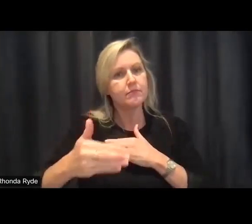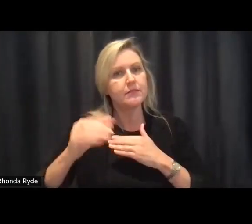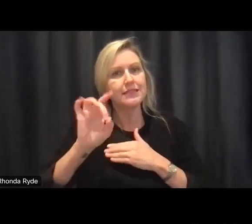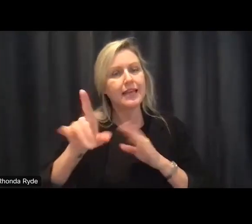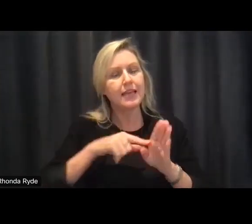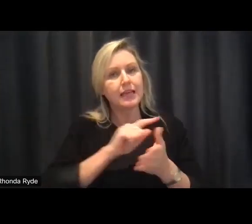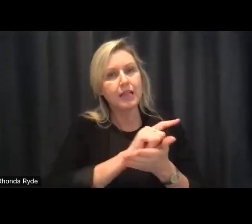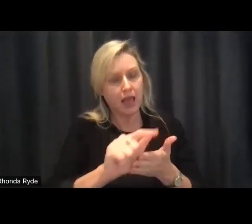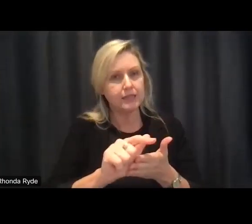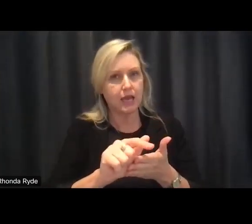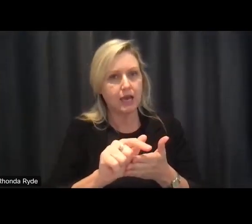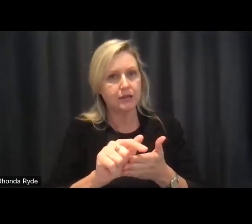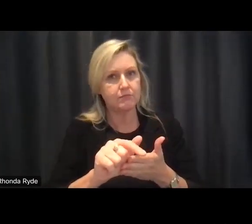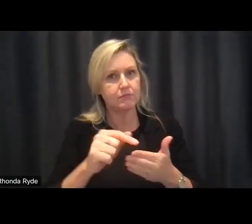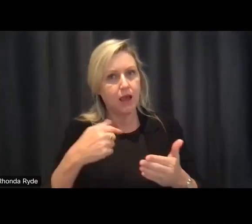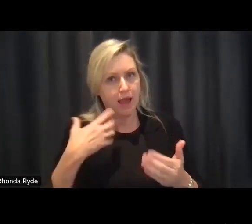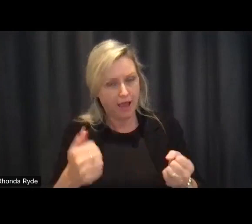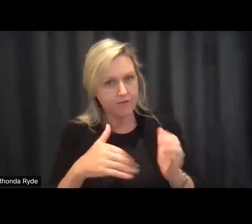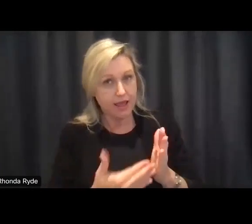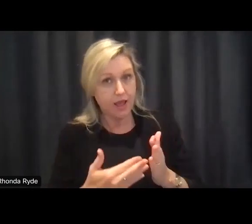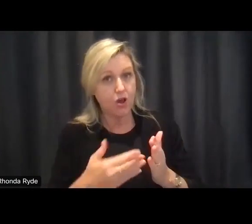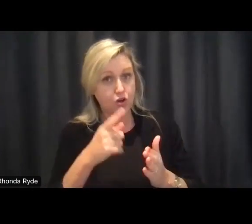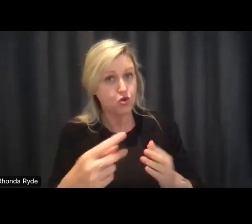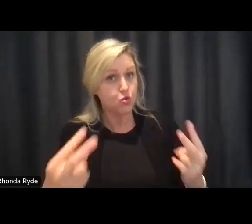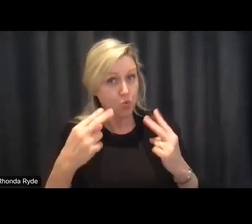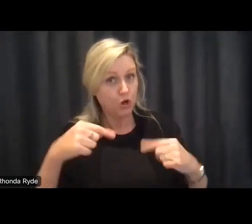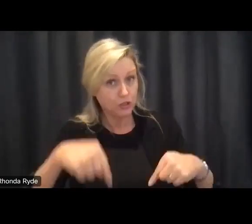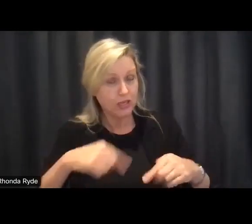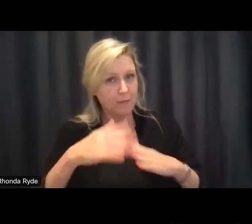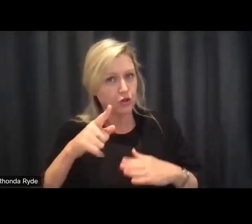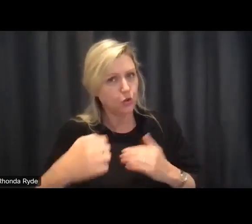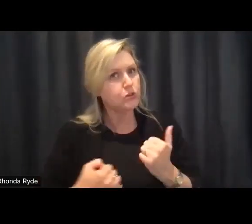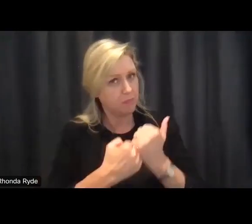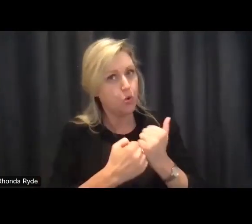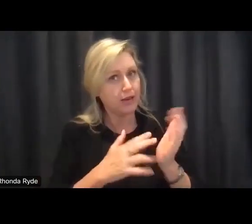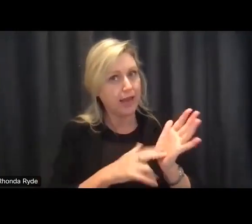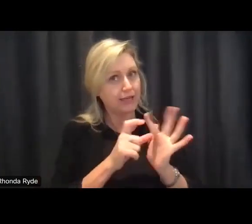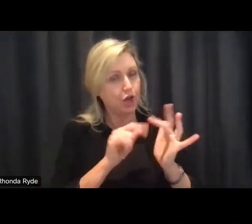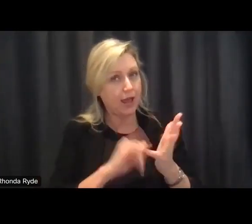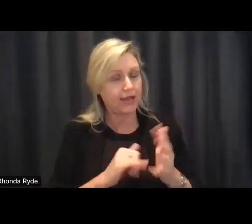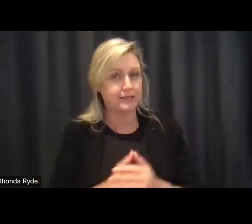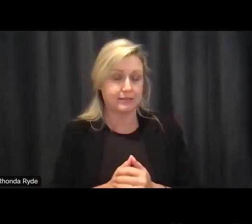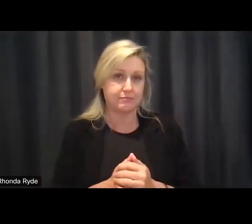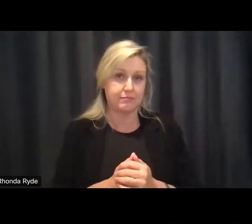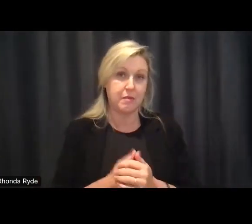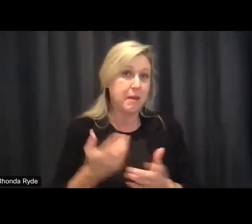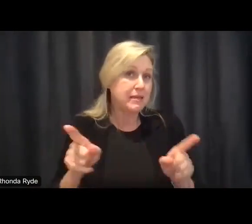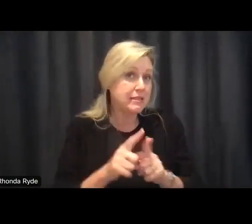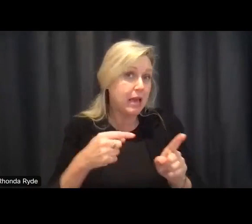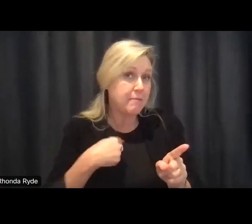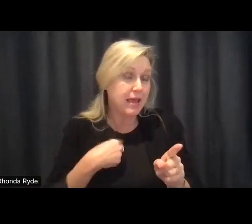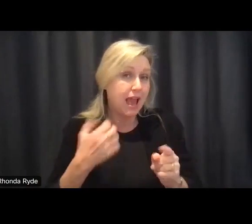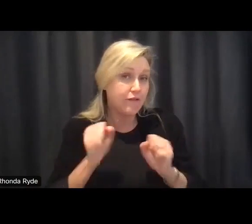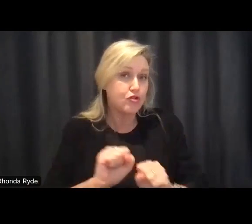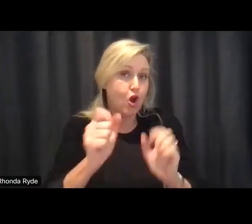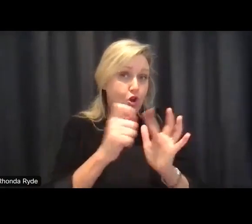fundamentally support the idea of the ndis you may like me have an ndis plan you may like